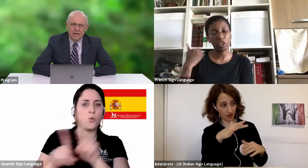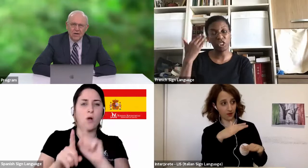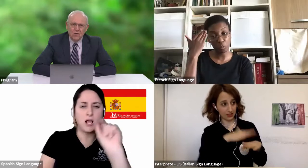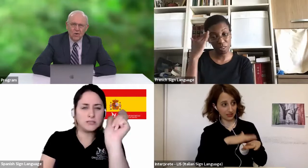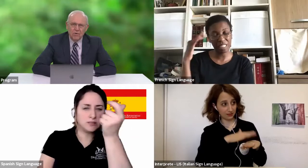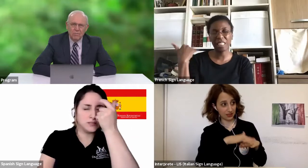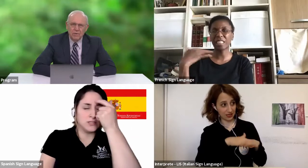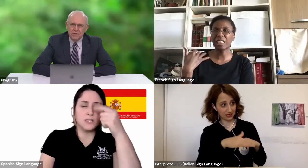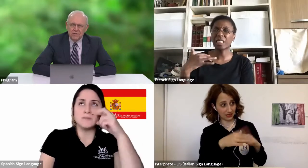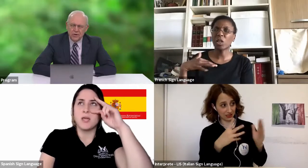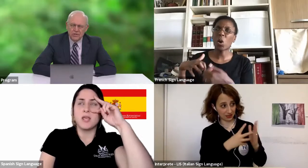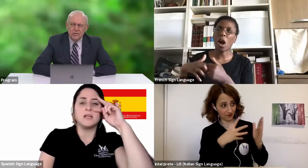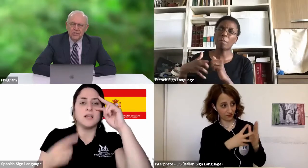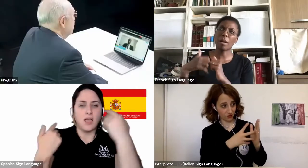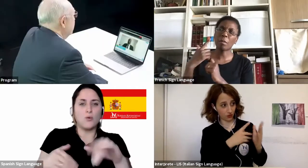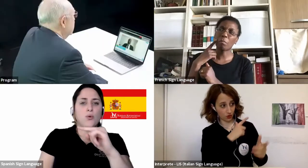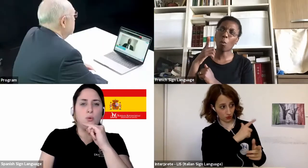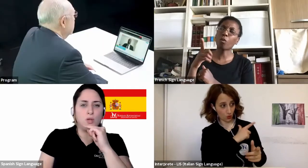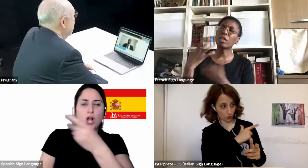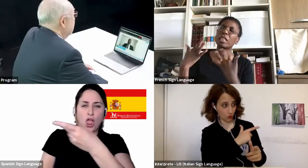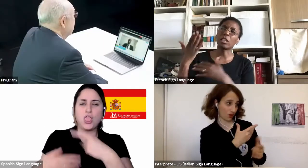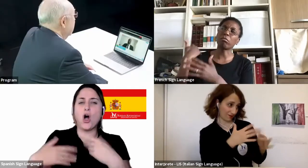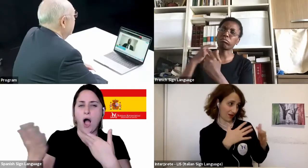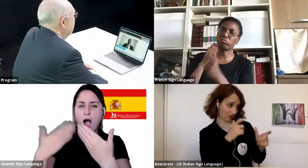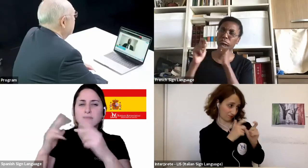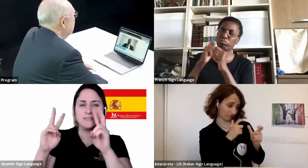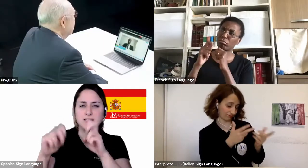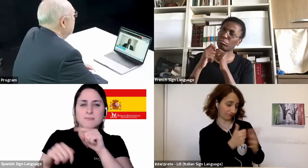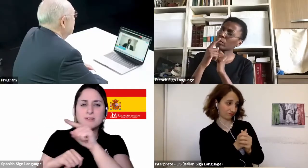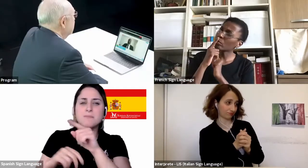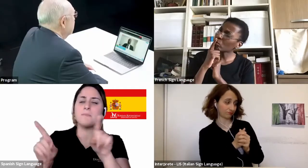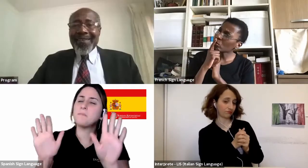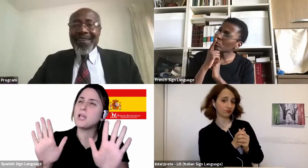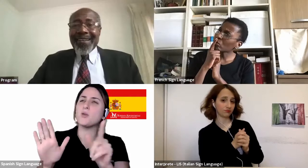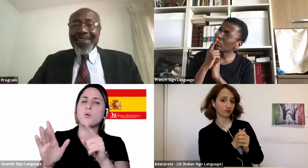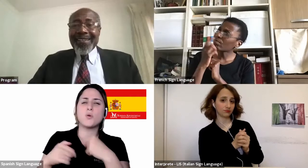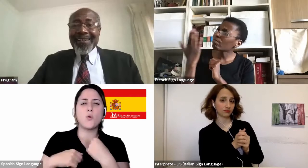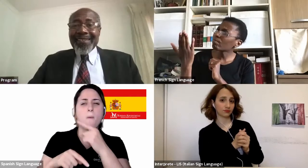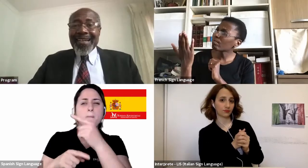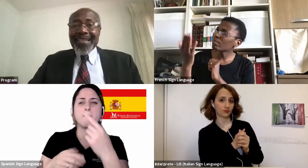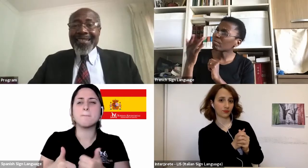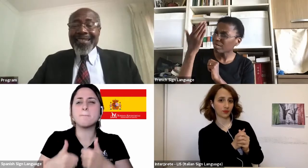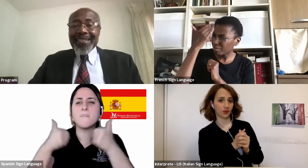We've talked about that. What were the biggest questions that you faced at that time? Larry,